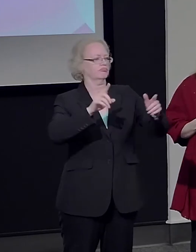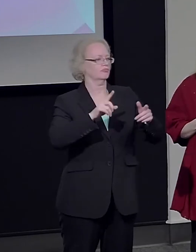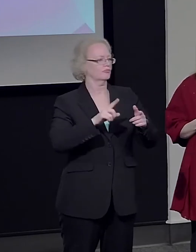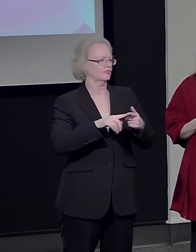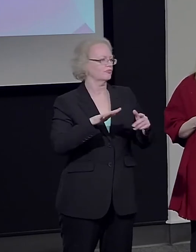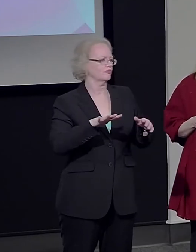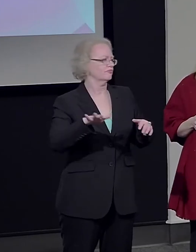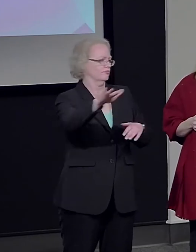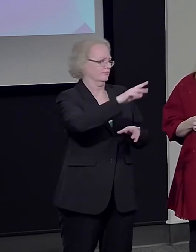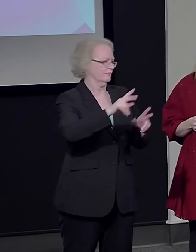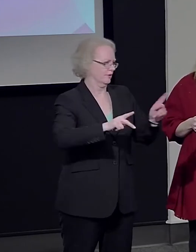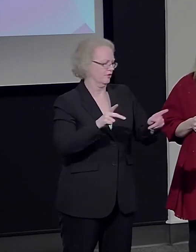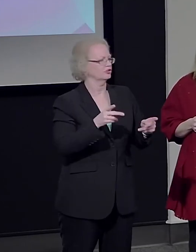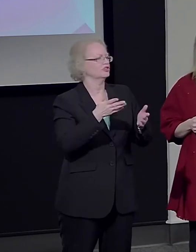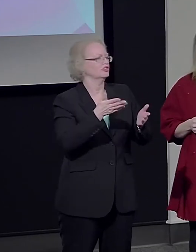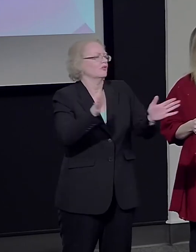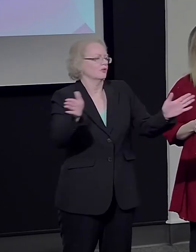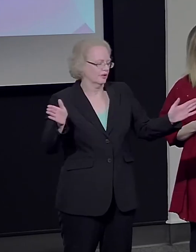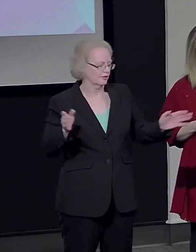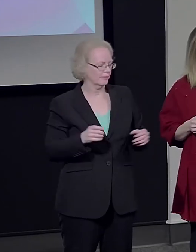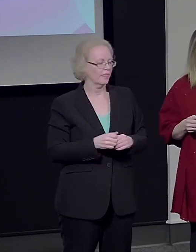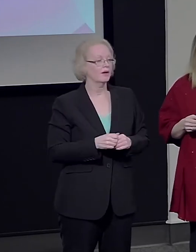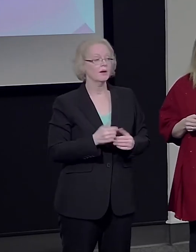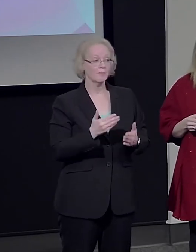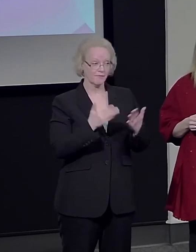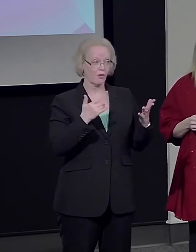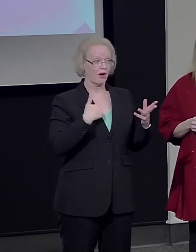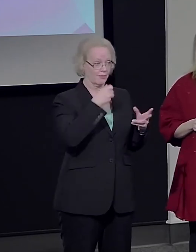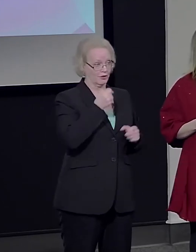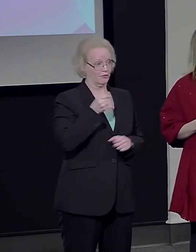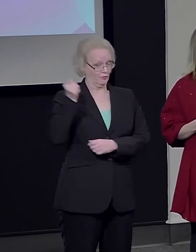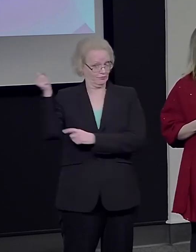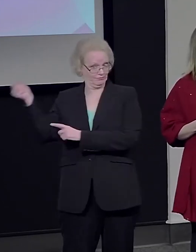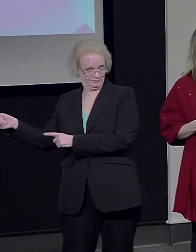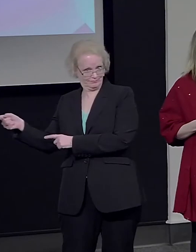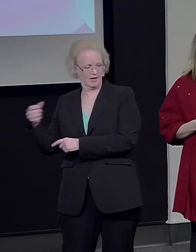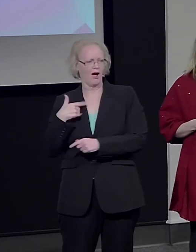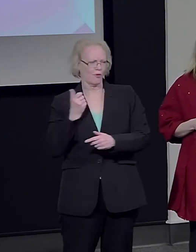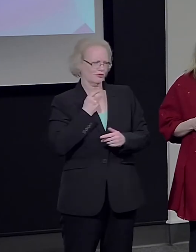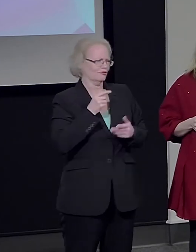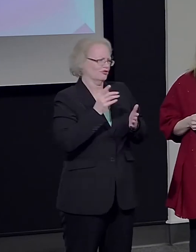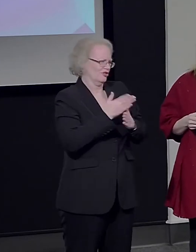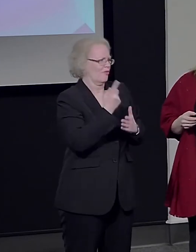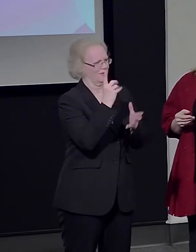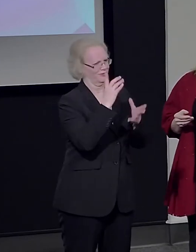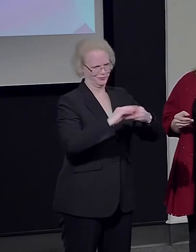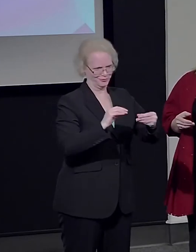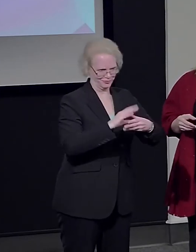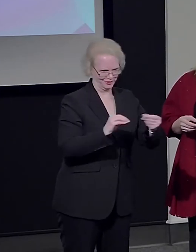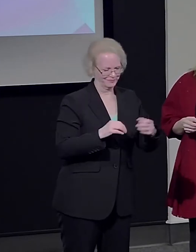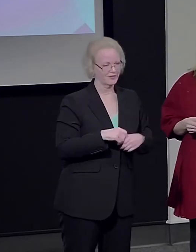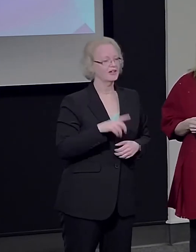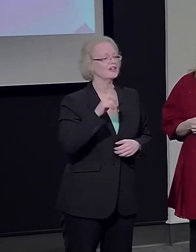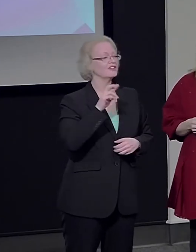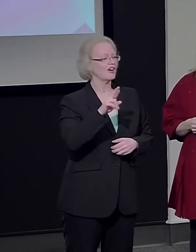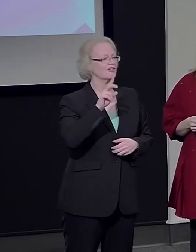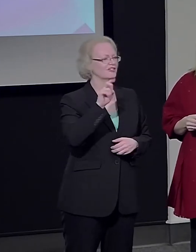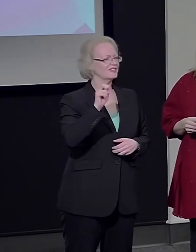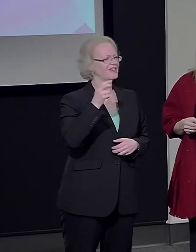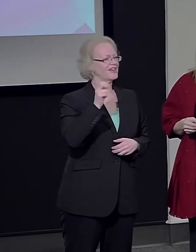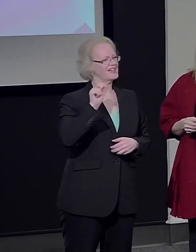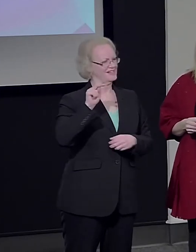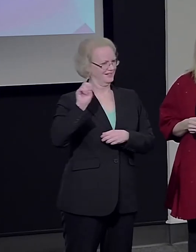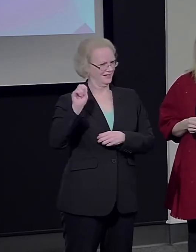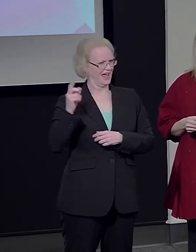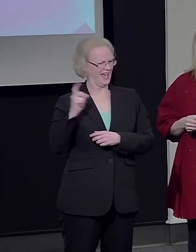But before I hand the microphone over, I want to share an anecdote. Dr. Dan asked me when we met the